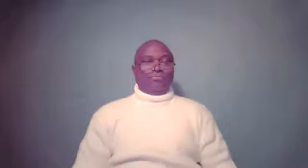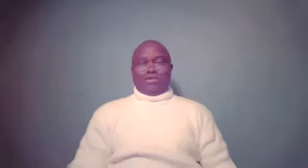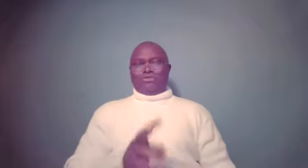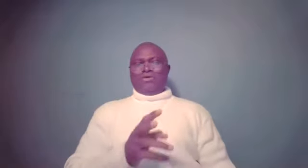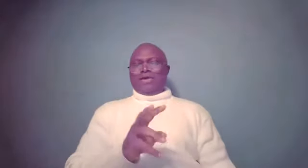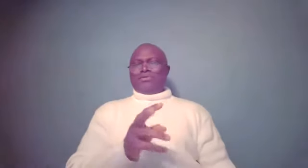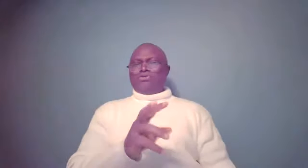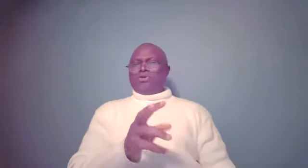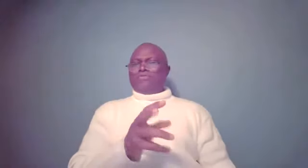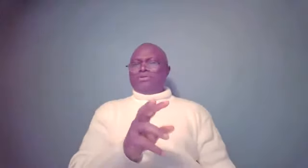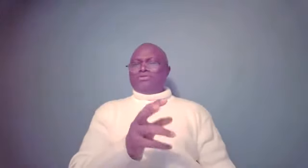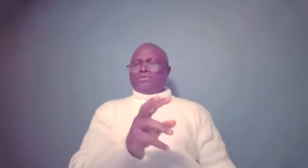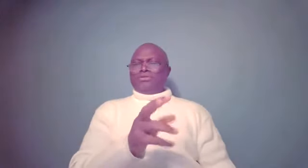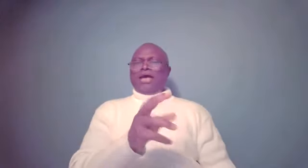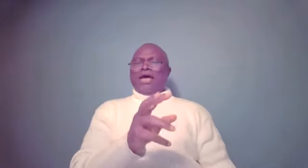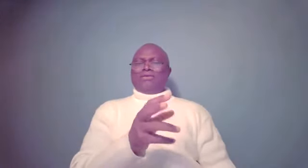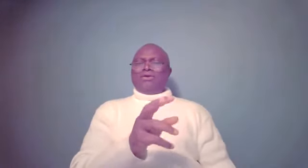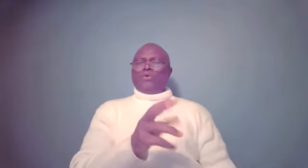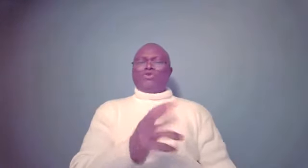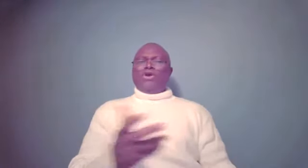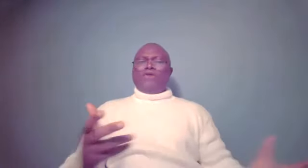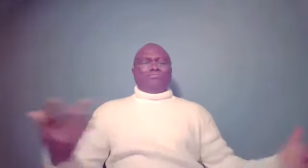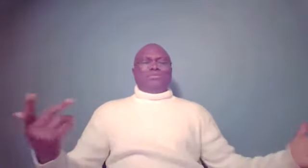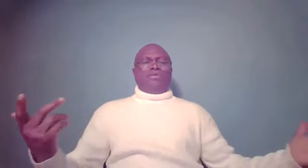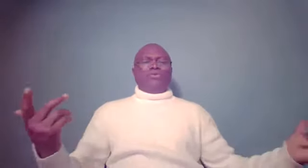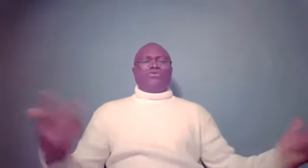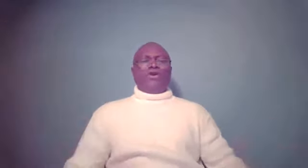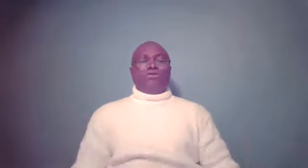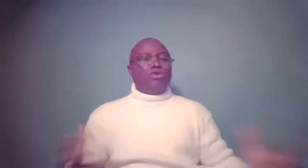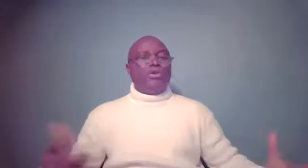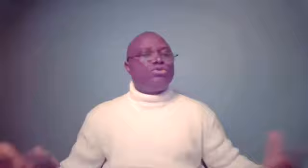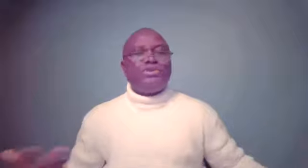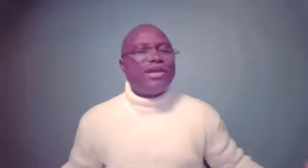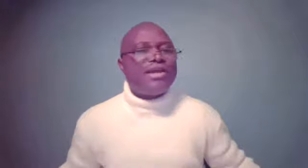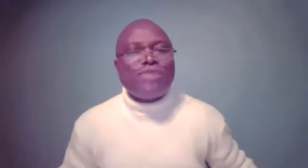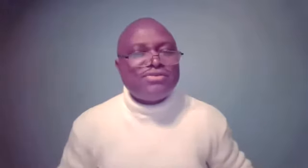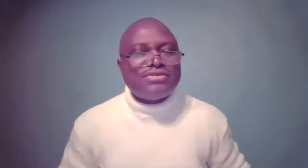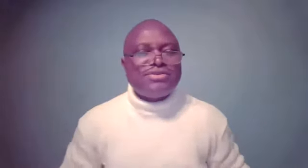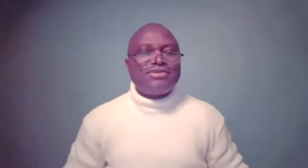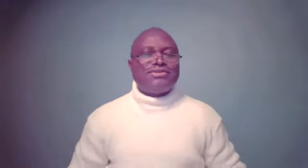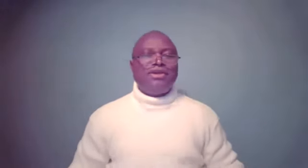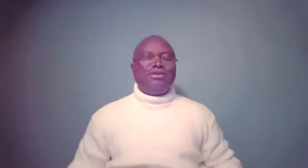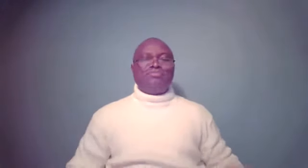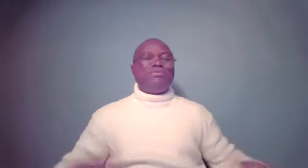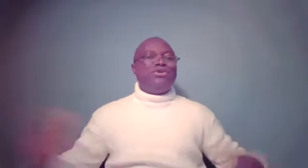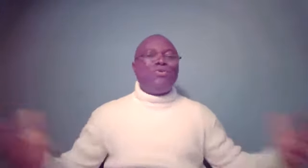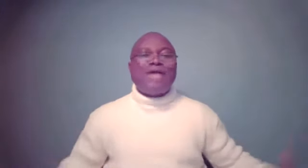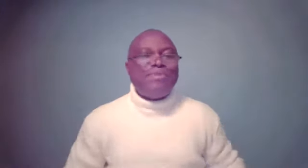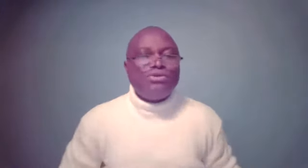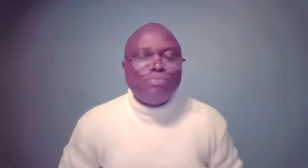I said, you guys, your countenance is sad. What's going on? Tell me what's going on. You know, we need to be checking our brothers and sisters. Sometimes you don't know what's happening to